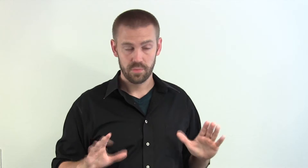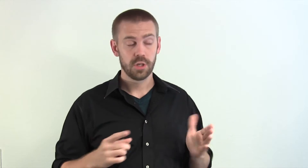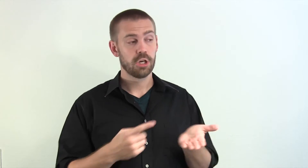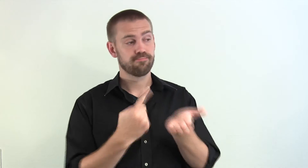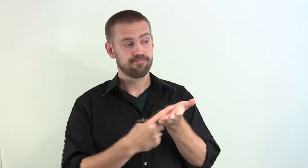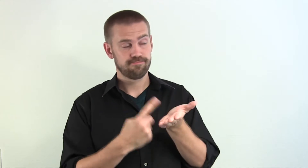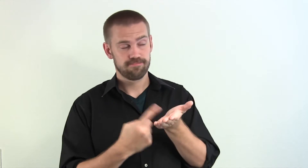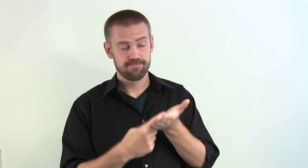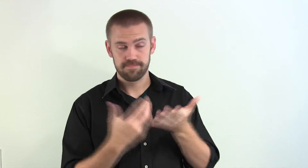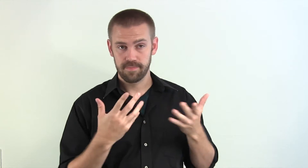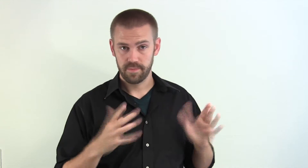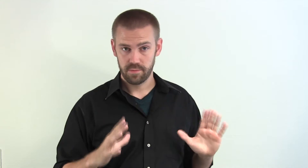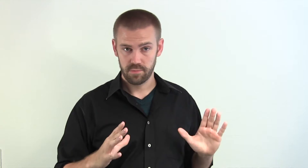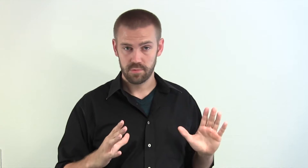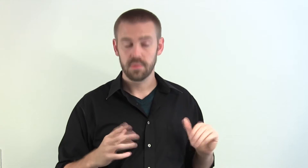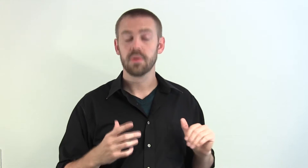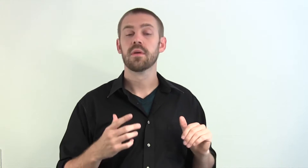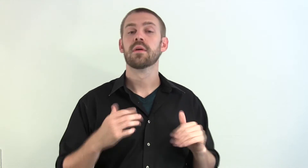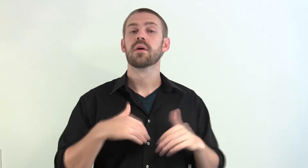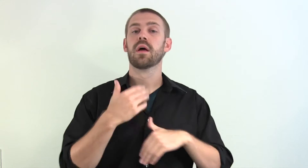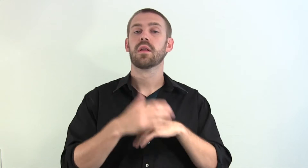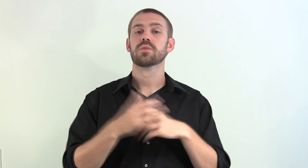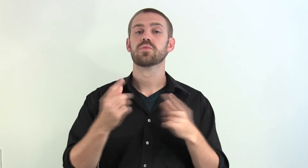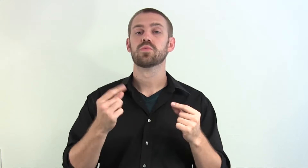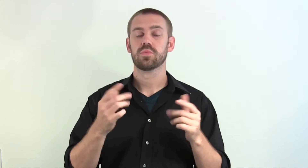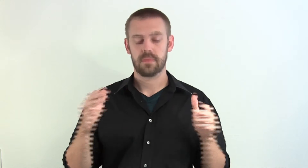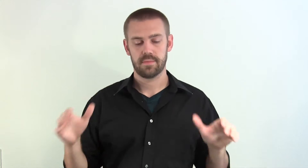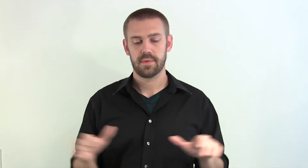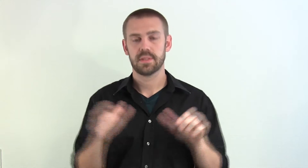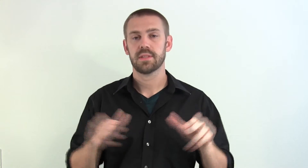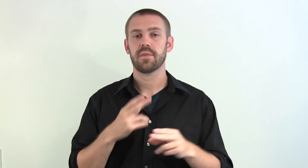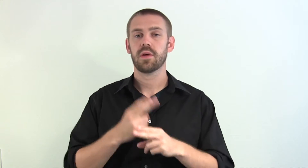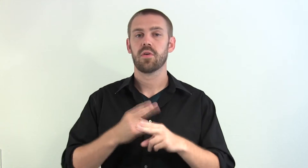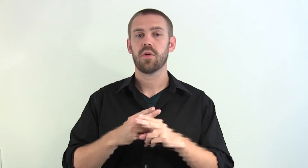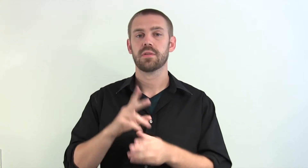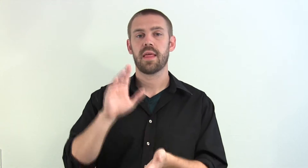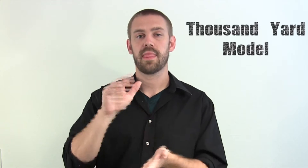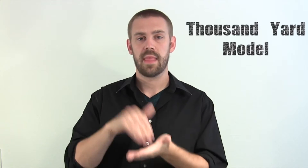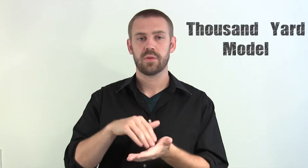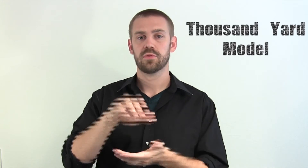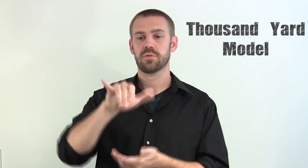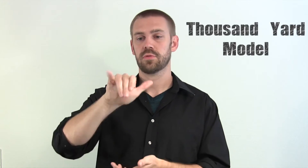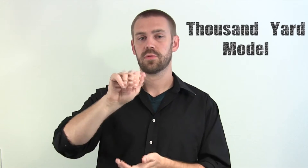shown the video and after you've had the discussion, the next thing you're going to do is an activity called the Thousand Yard Model.